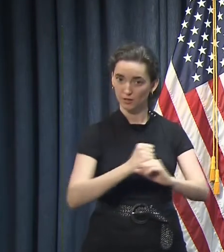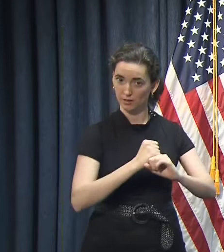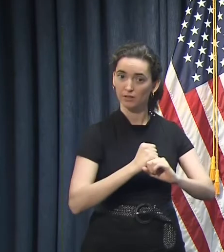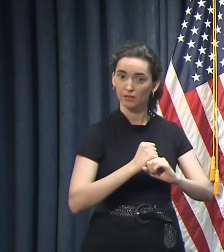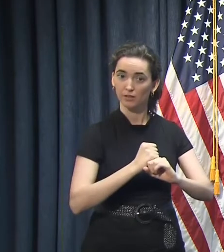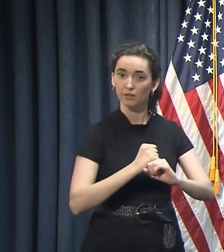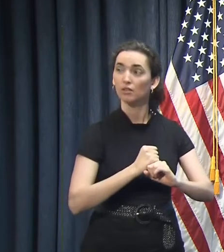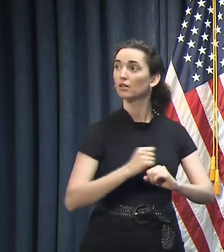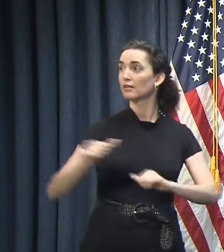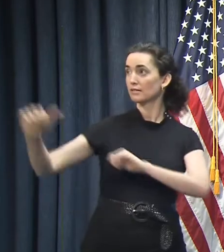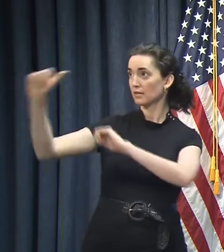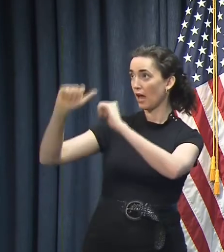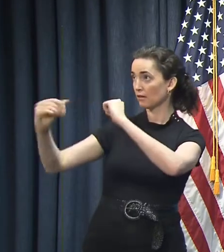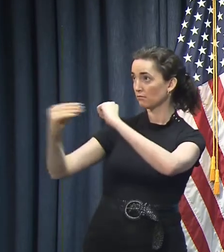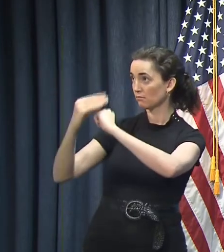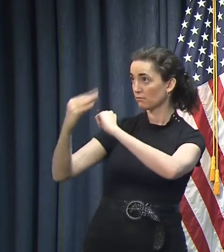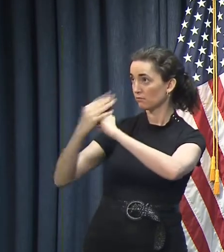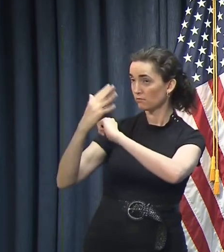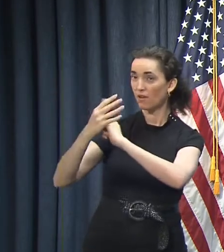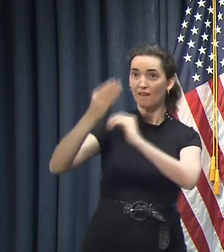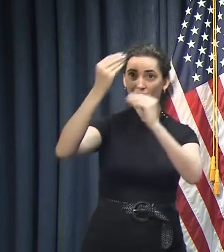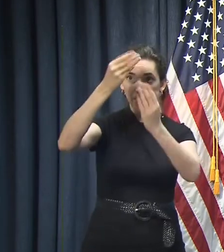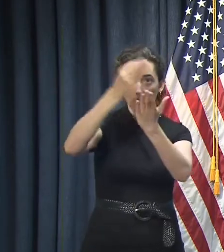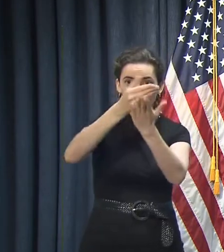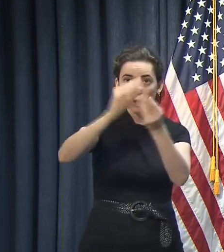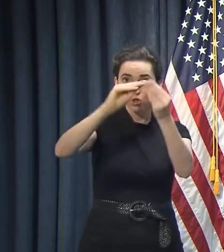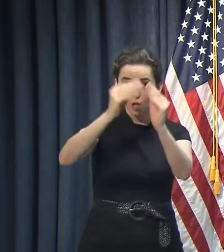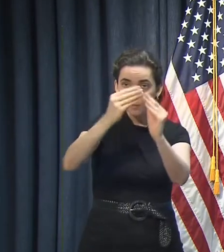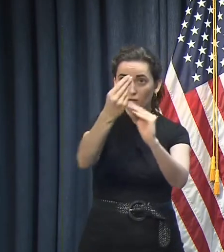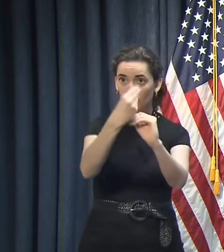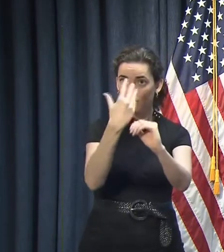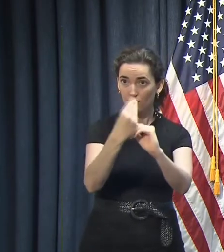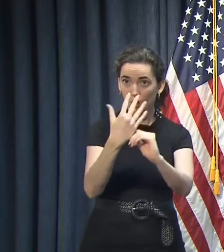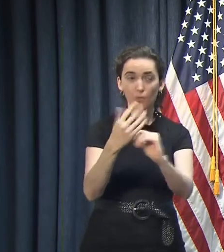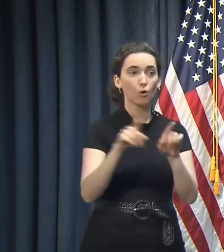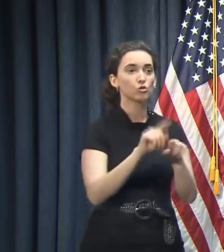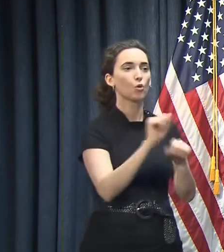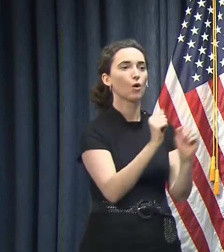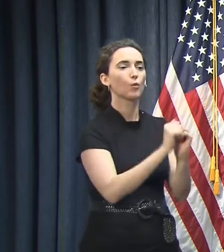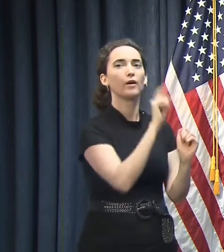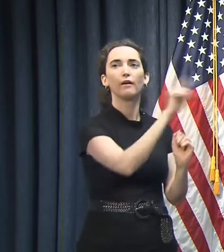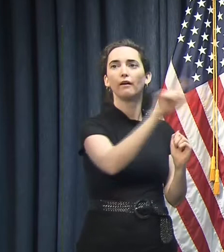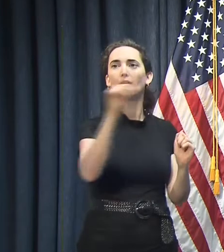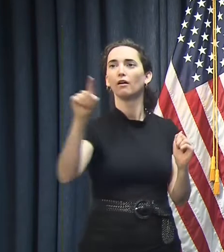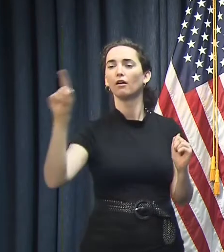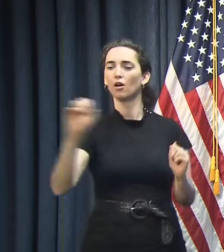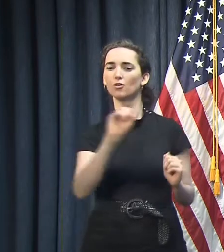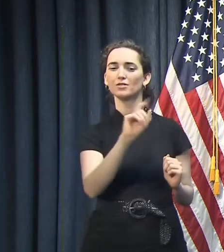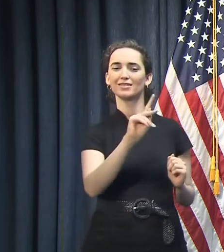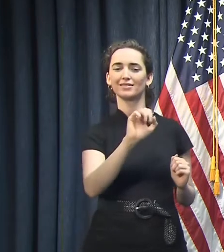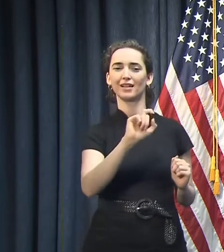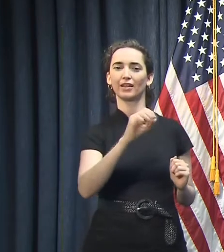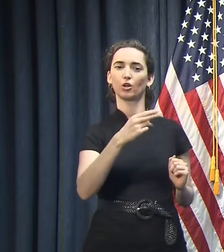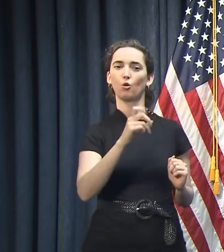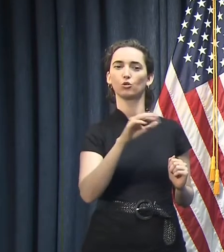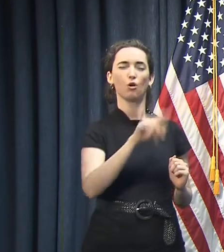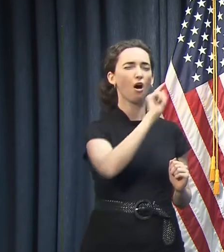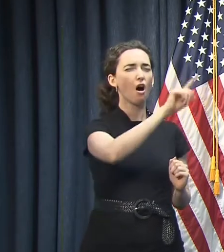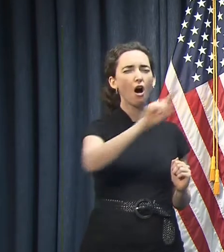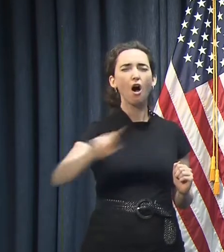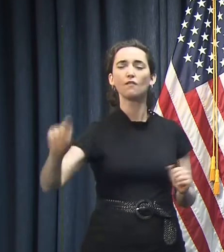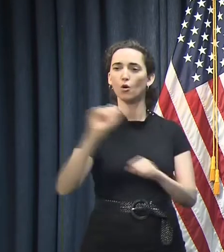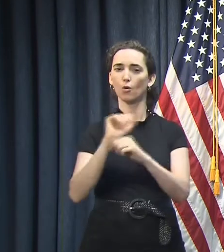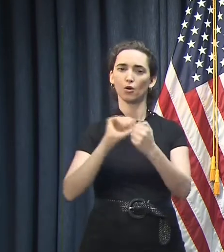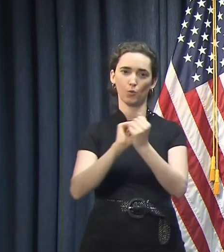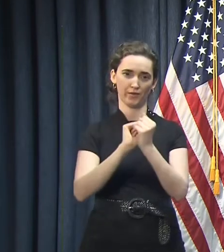science and data, and working with stakeholders across the spectrum. So,